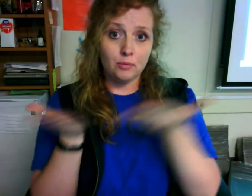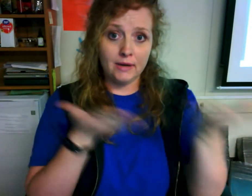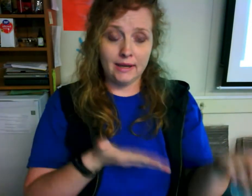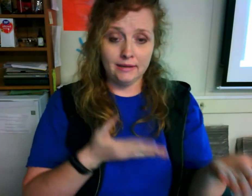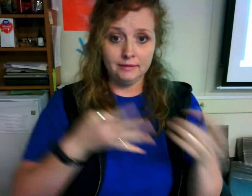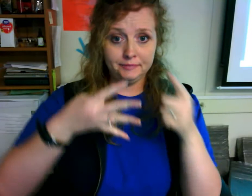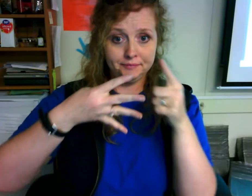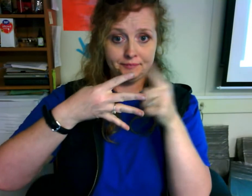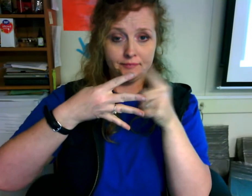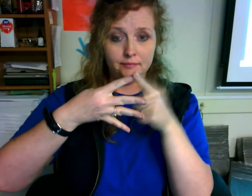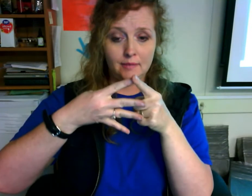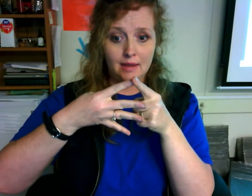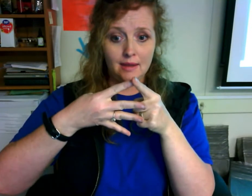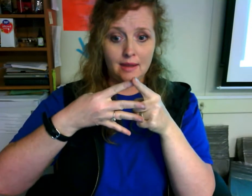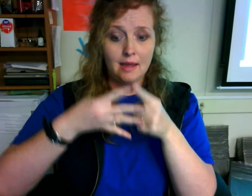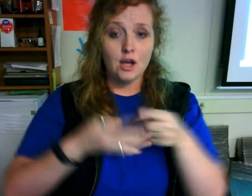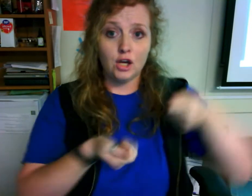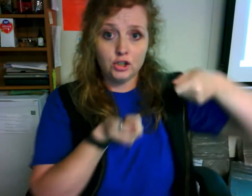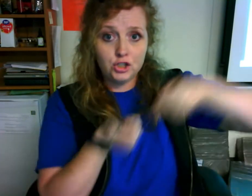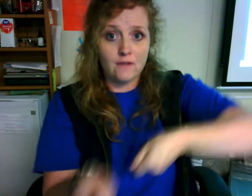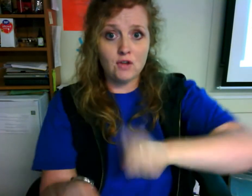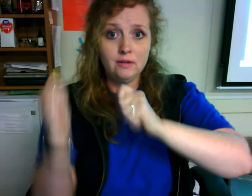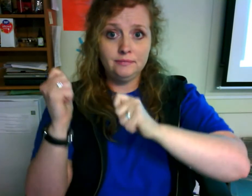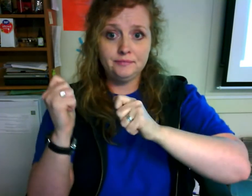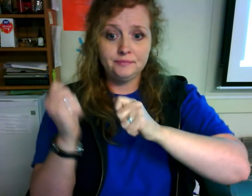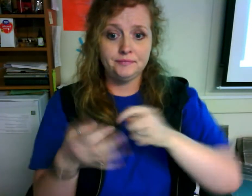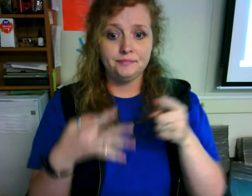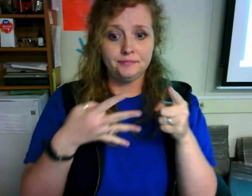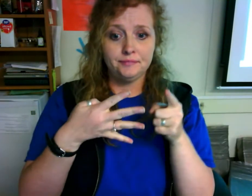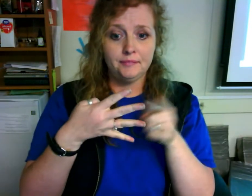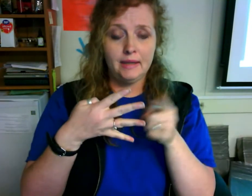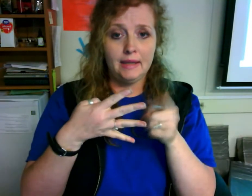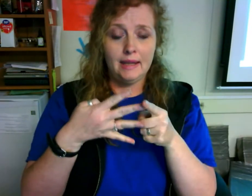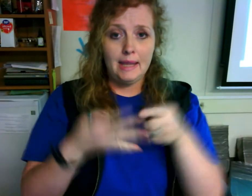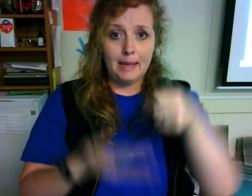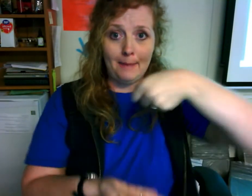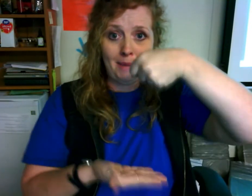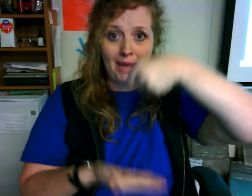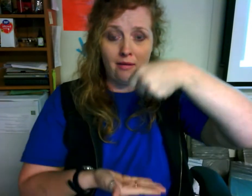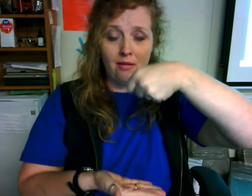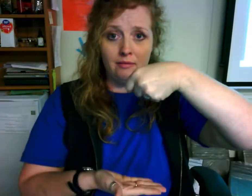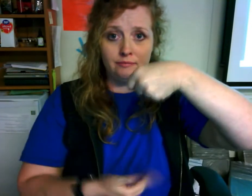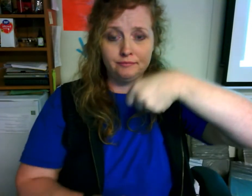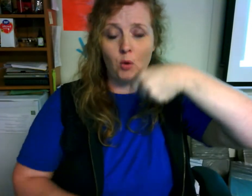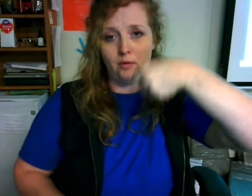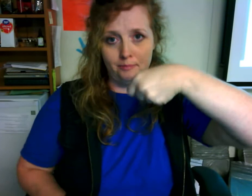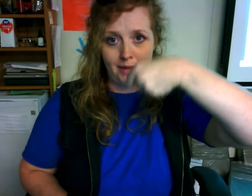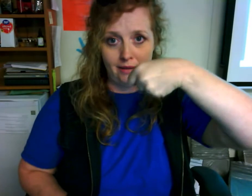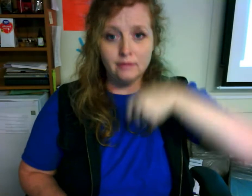bring a shovel a pail or pail